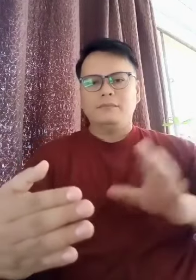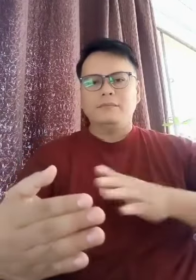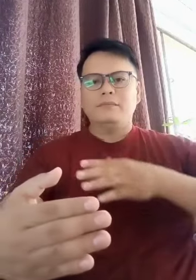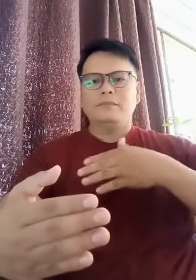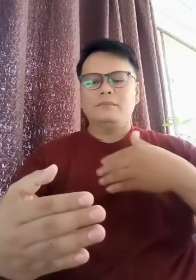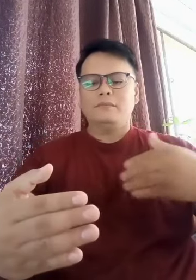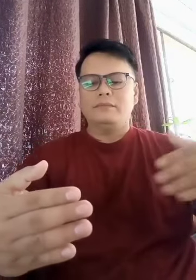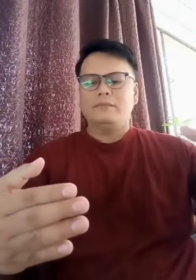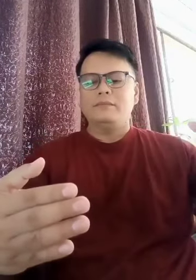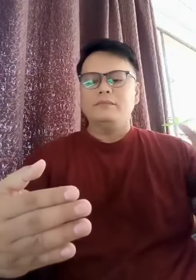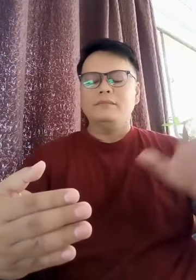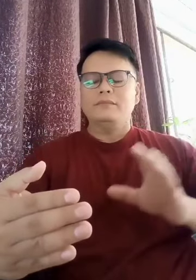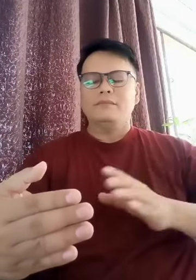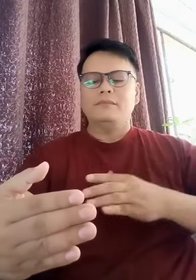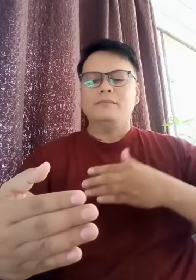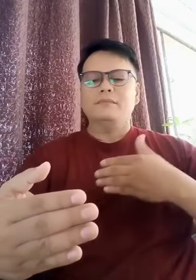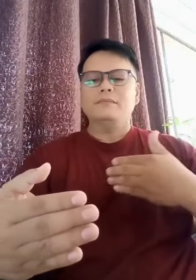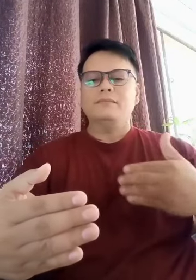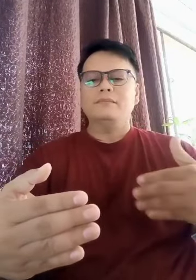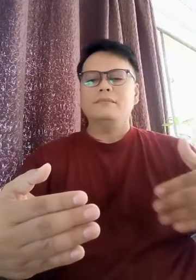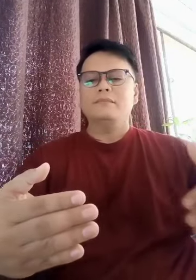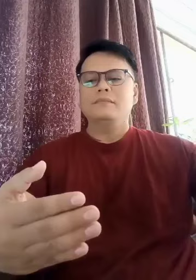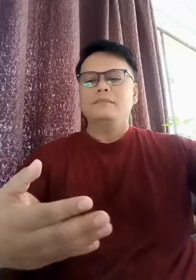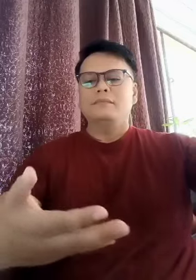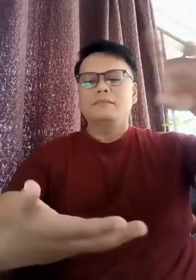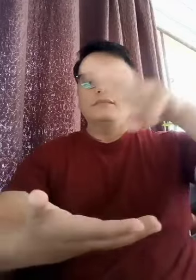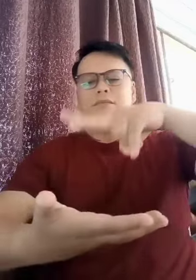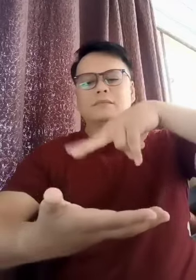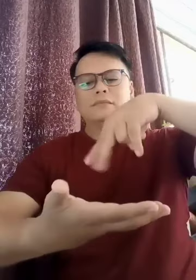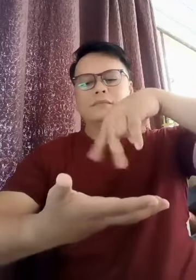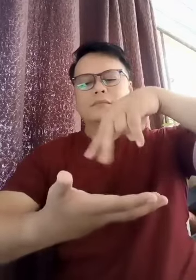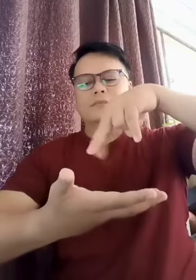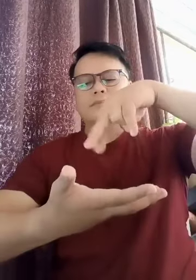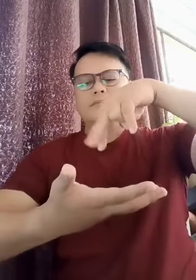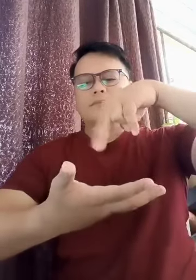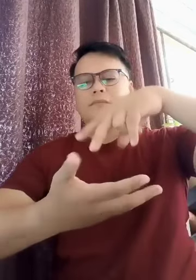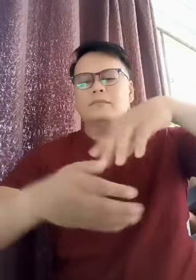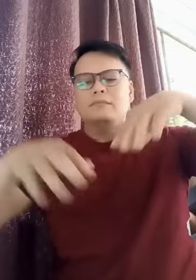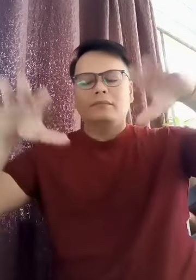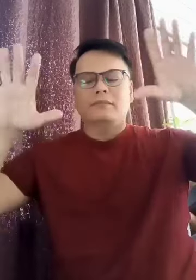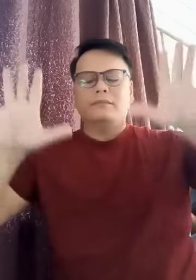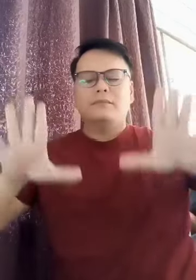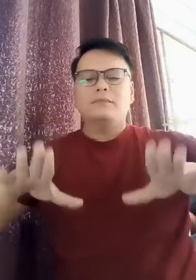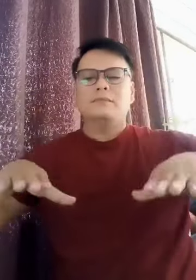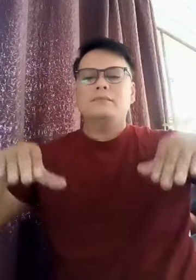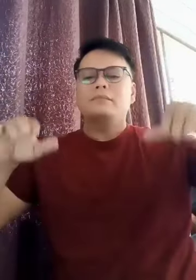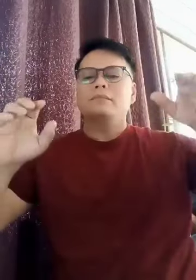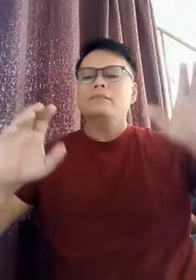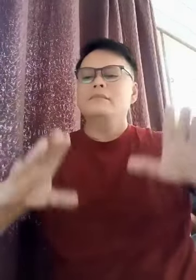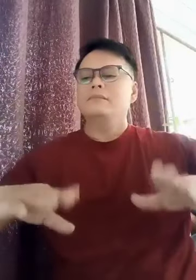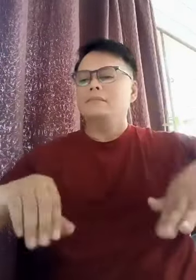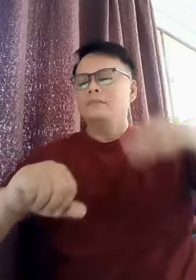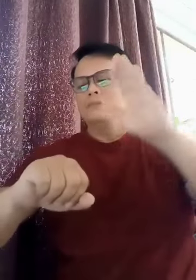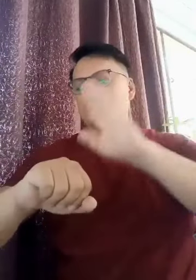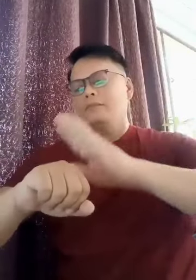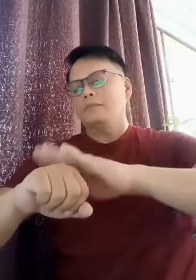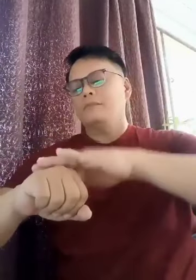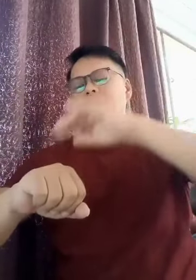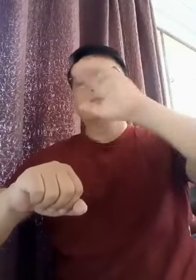sing just any song, I can dance, I can fly, and touch the